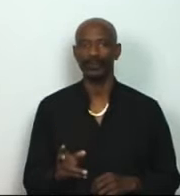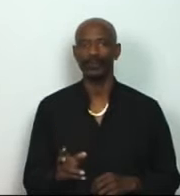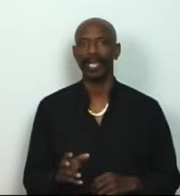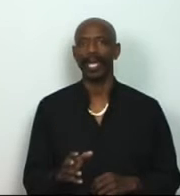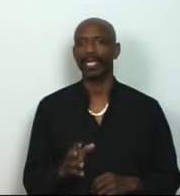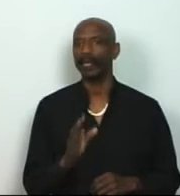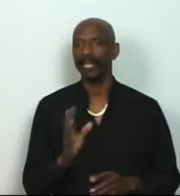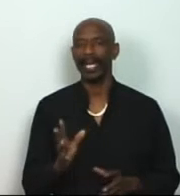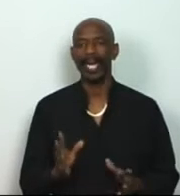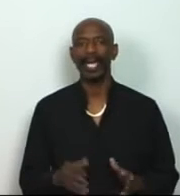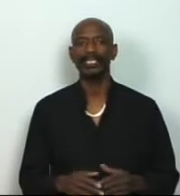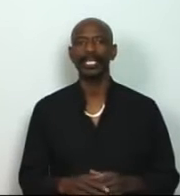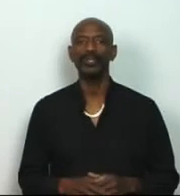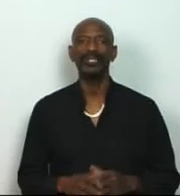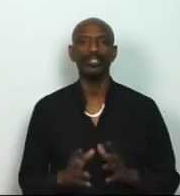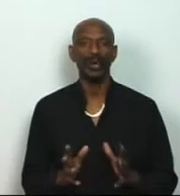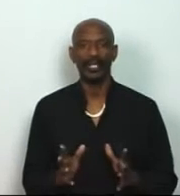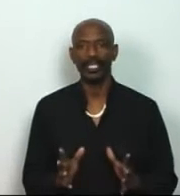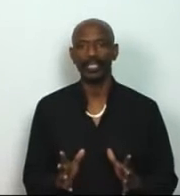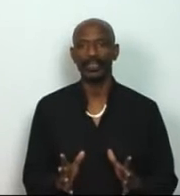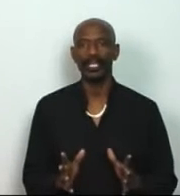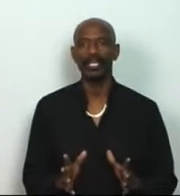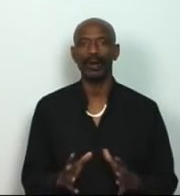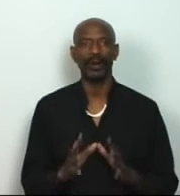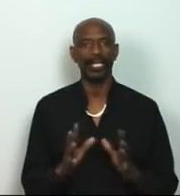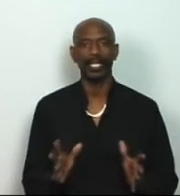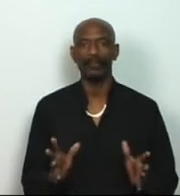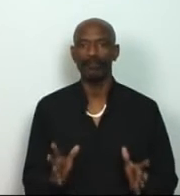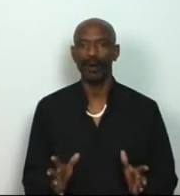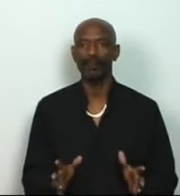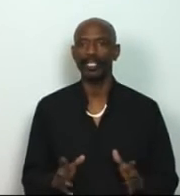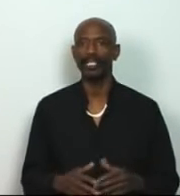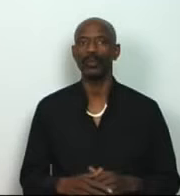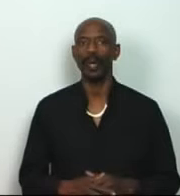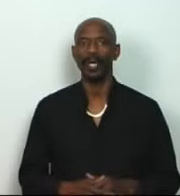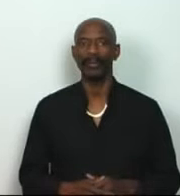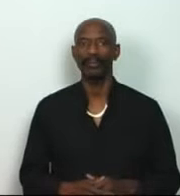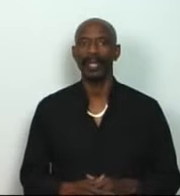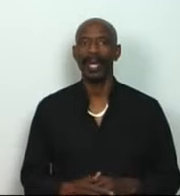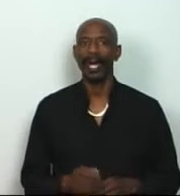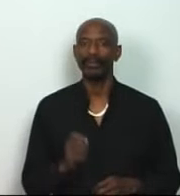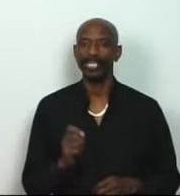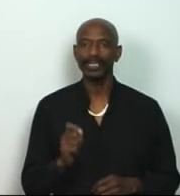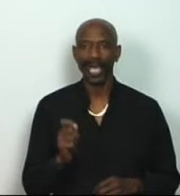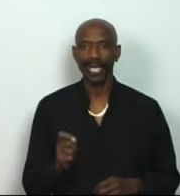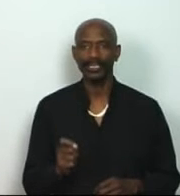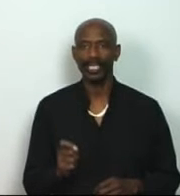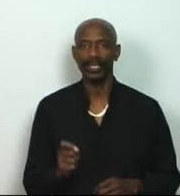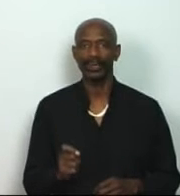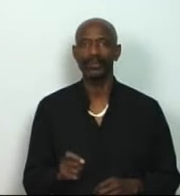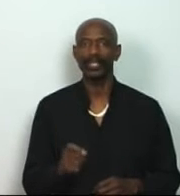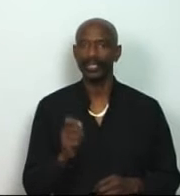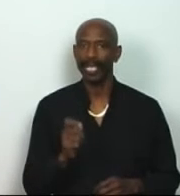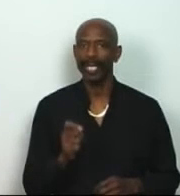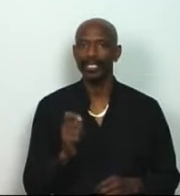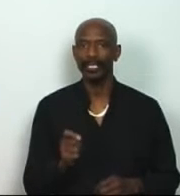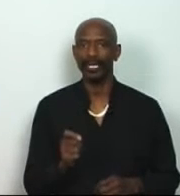and I'm not asking you to join anything or get involved in any way. I'm just asking you to take a look